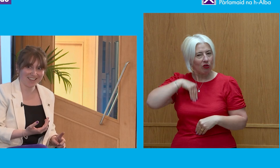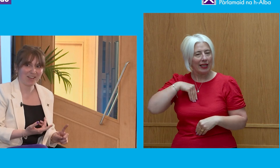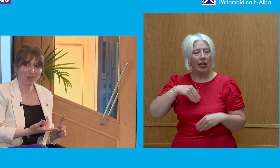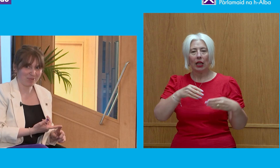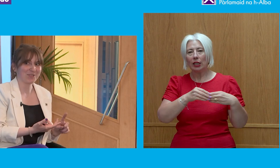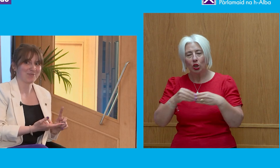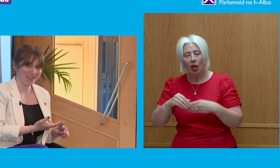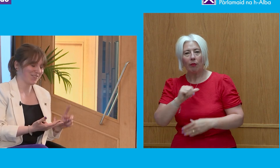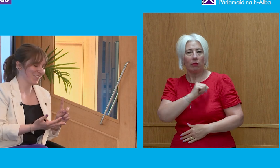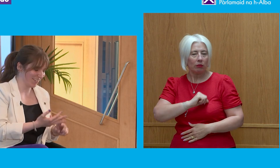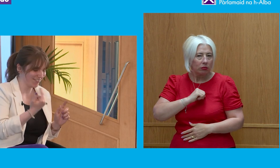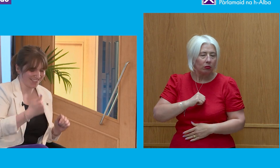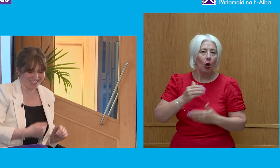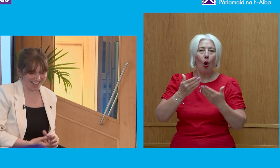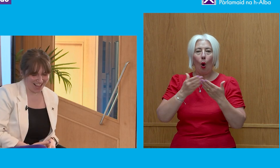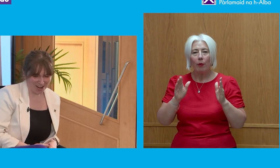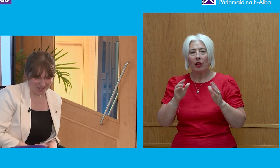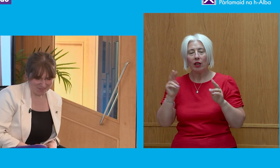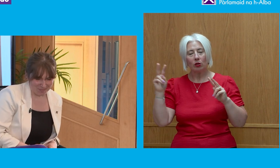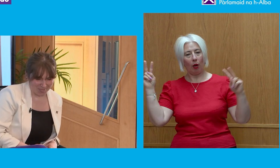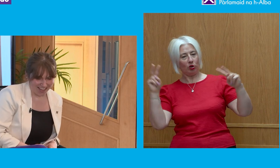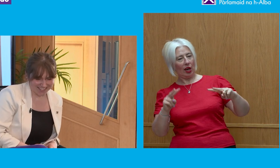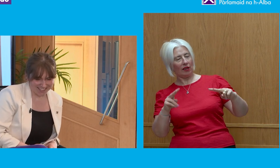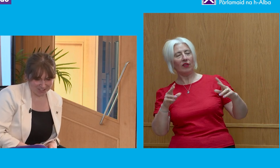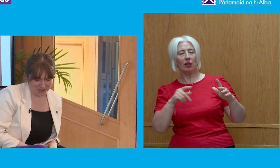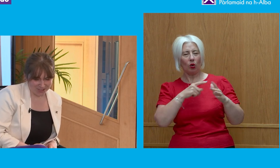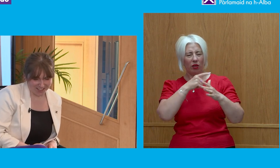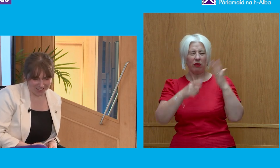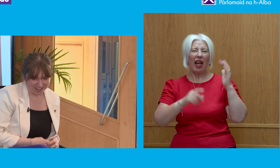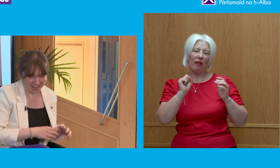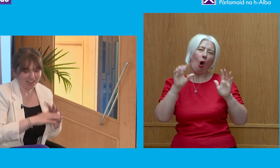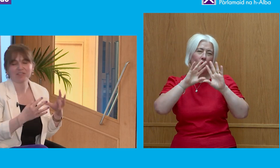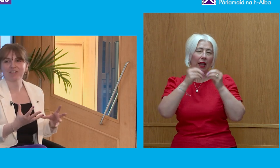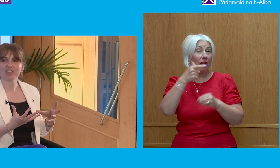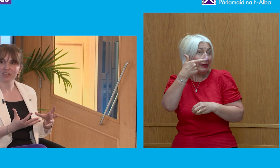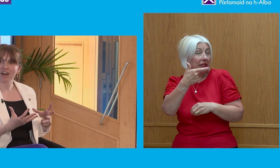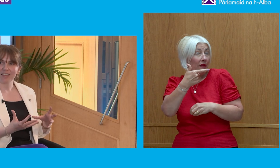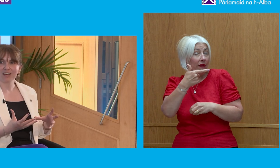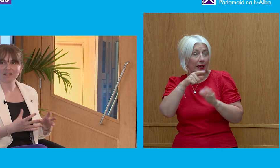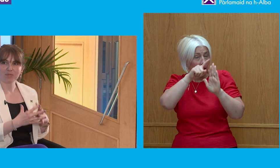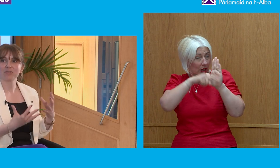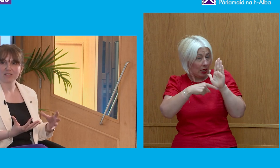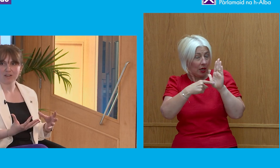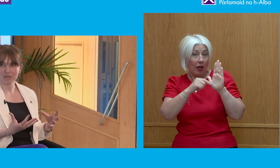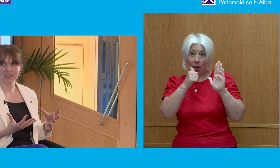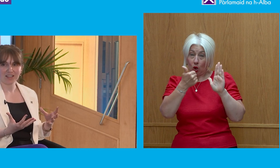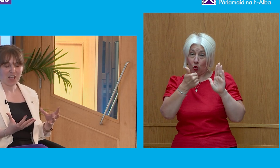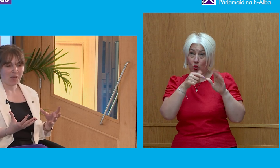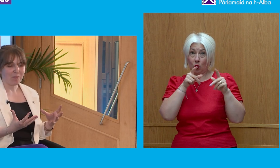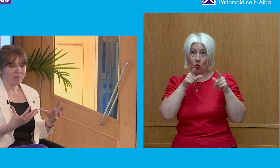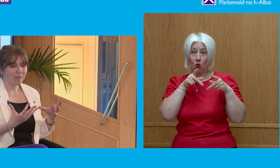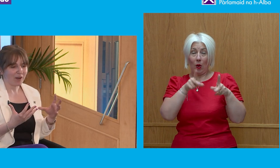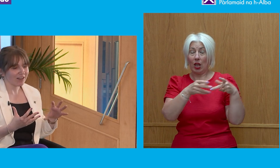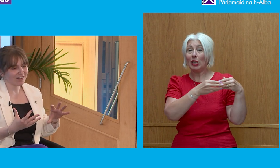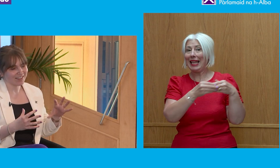honesty, openness, objectiveness, and selflessness. And so they kind of give us a good guideline and something to start with.